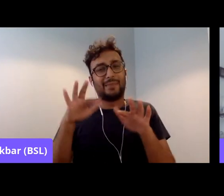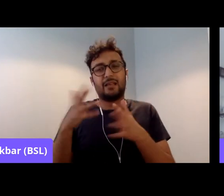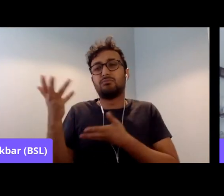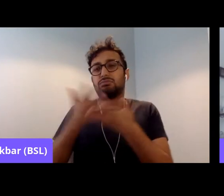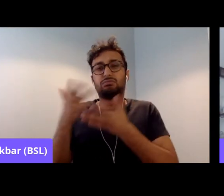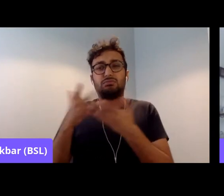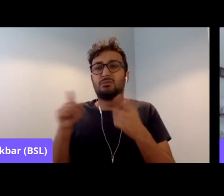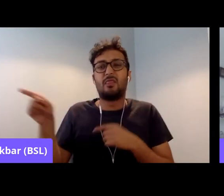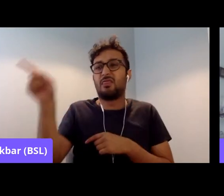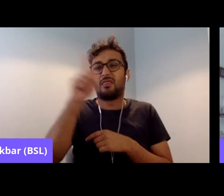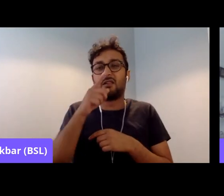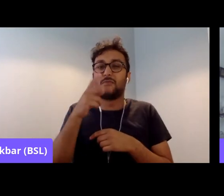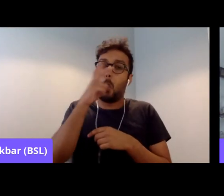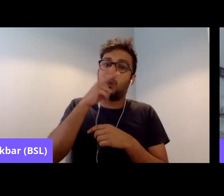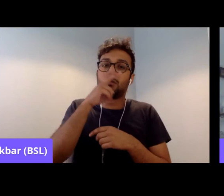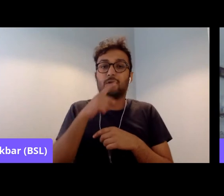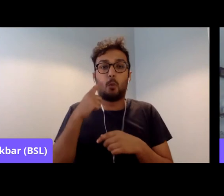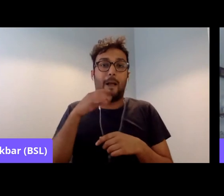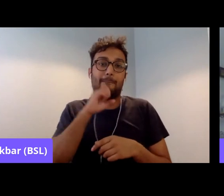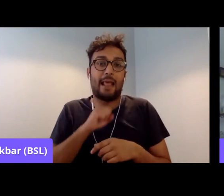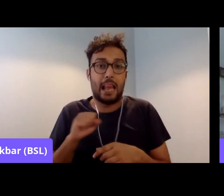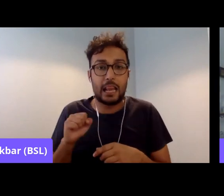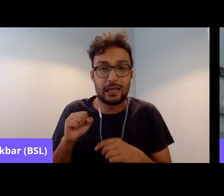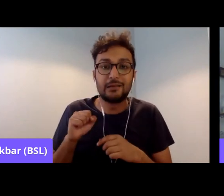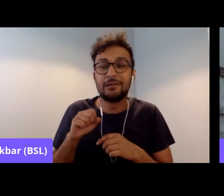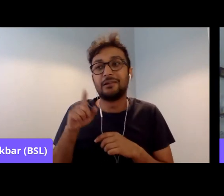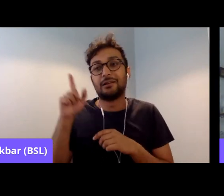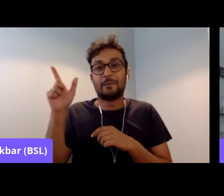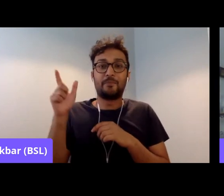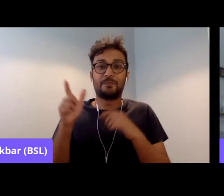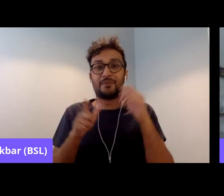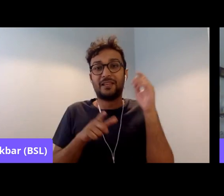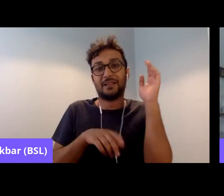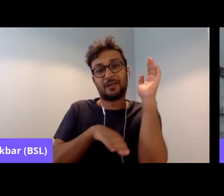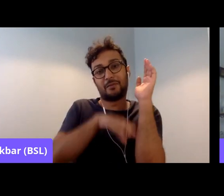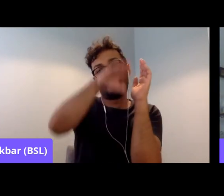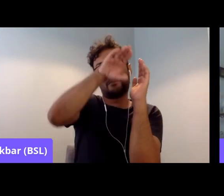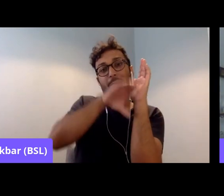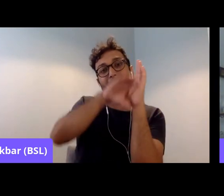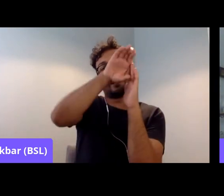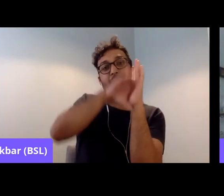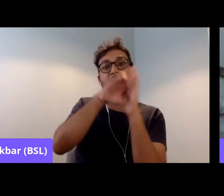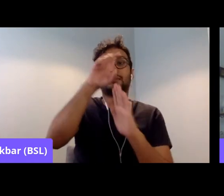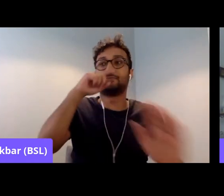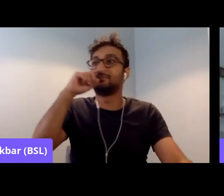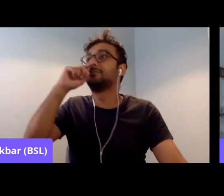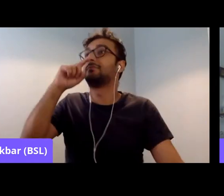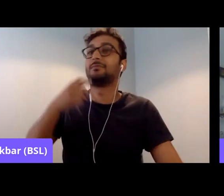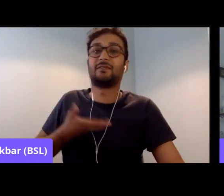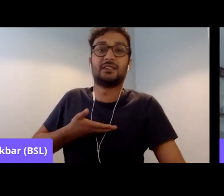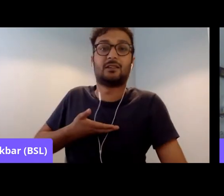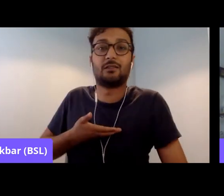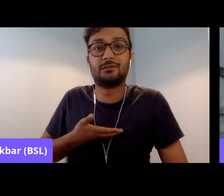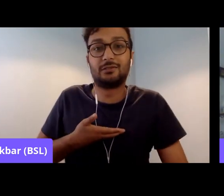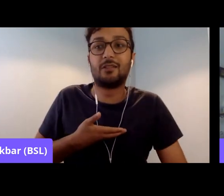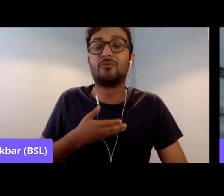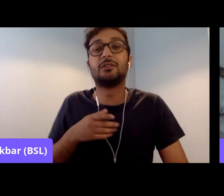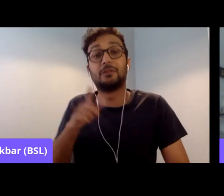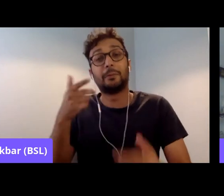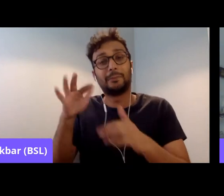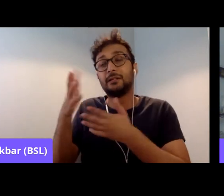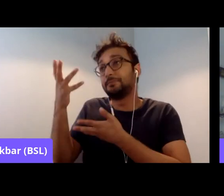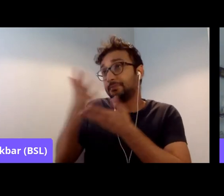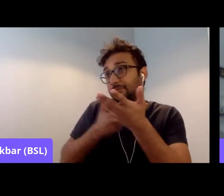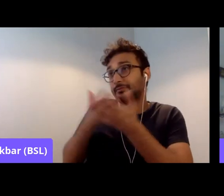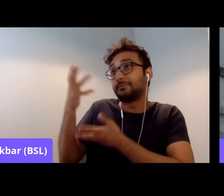to some old white guys in middle class and title groups who honestly didn't realize what white privilege meant